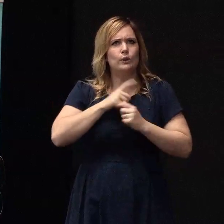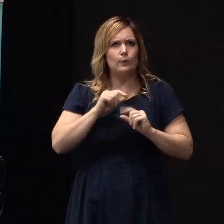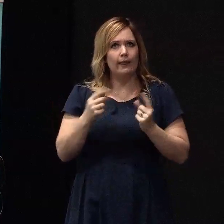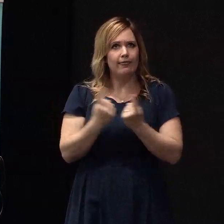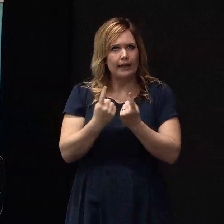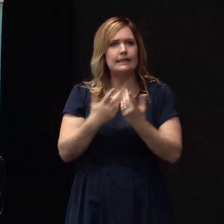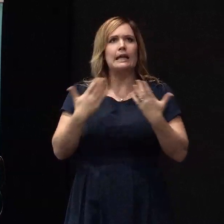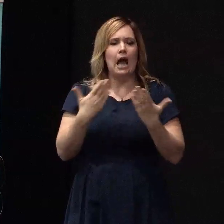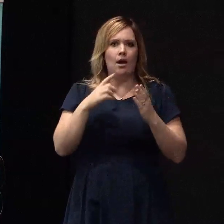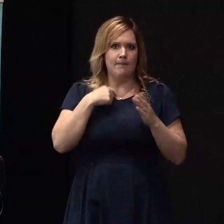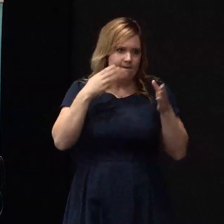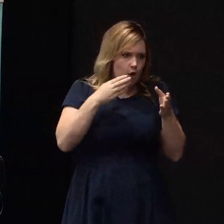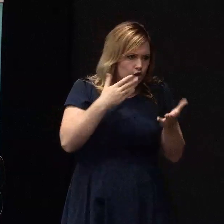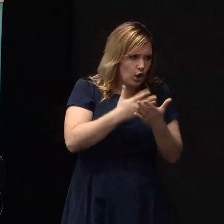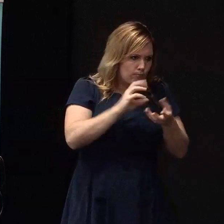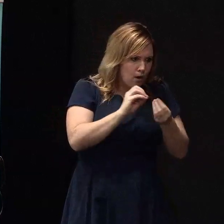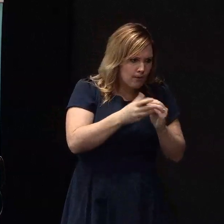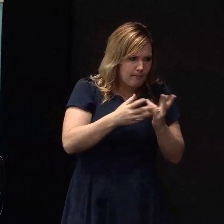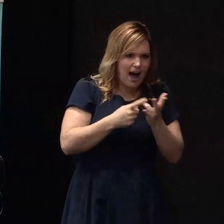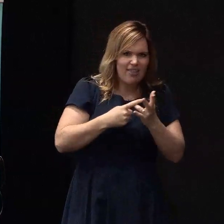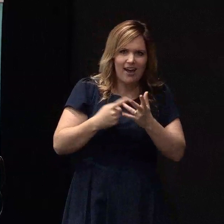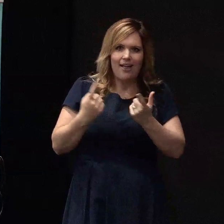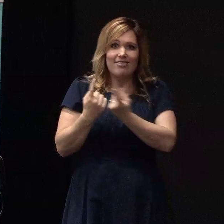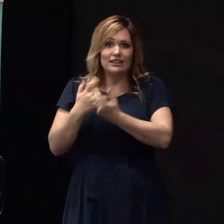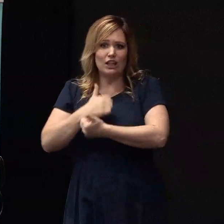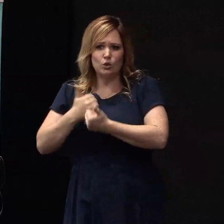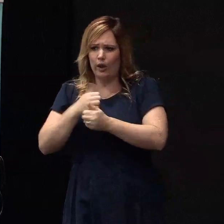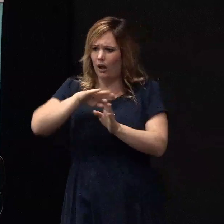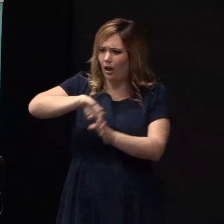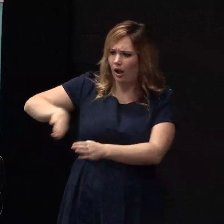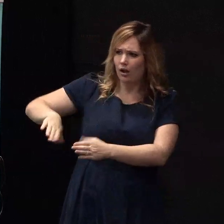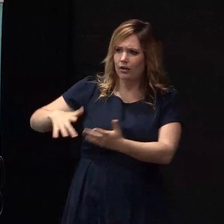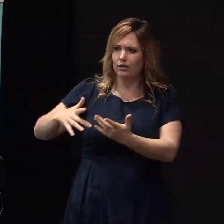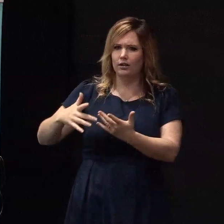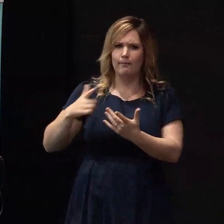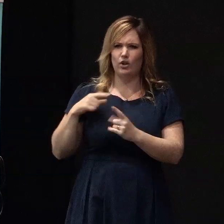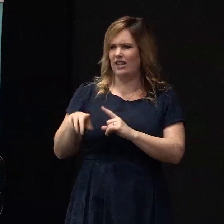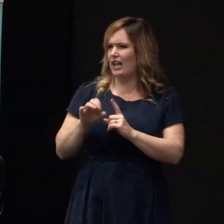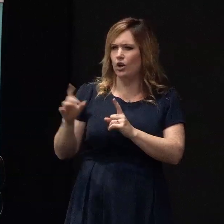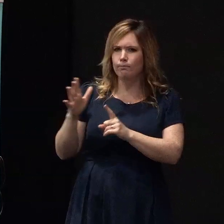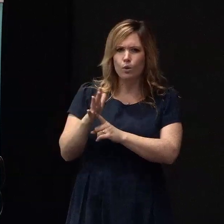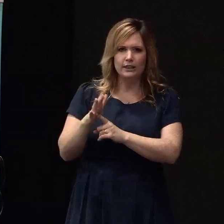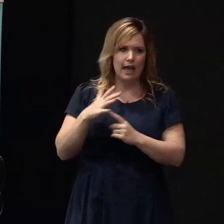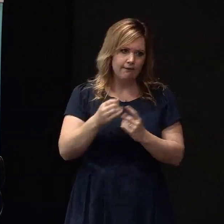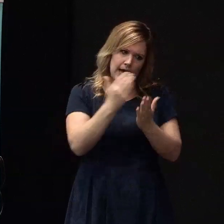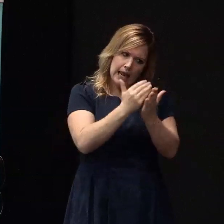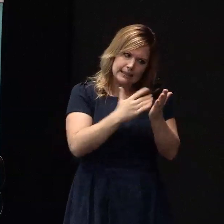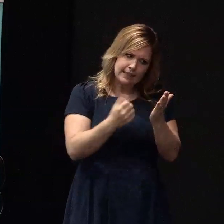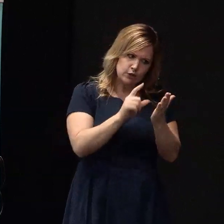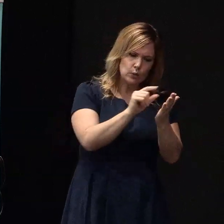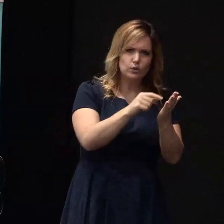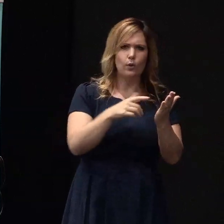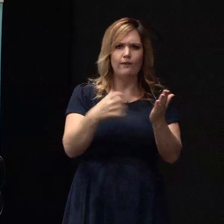cortisol mode, everything else seemed superfluous, right? Or those other things just seemed fluffy and unimportant because I've got this list to get through.